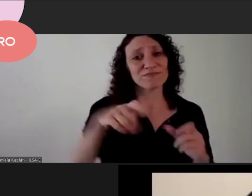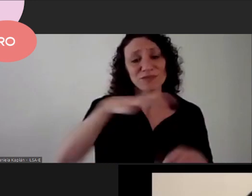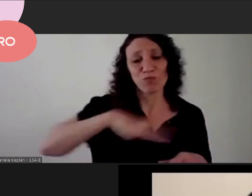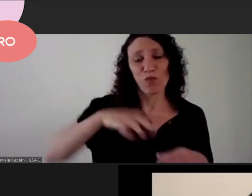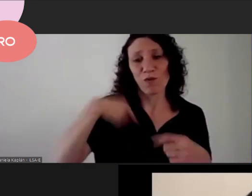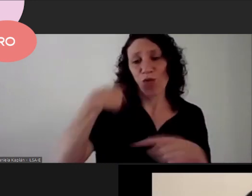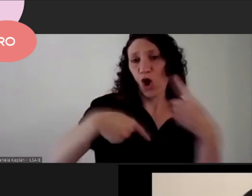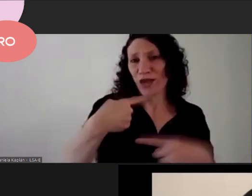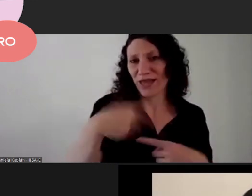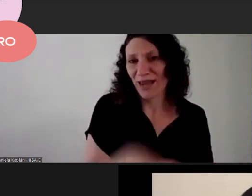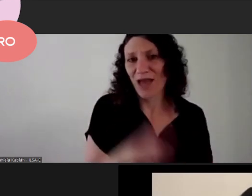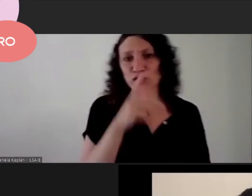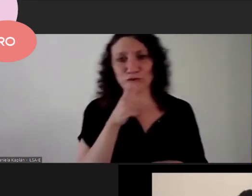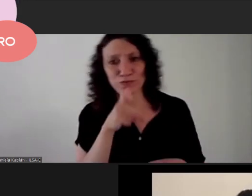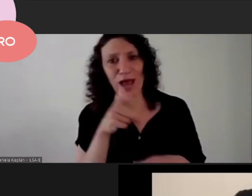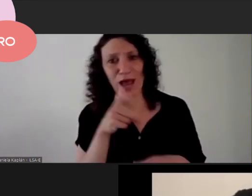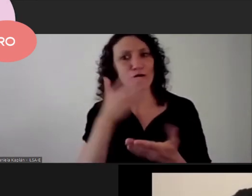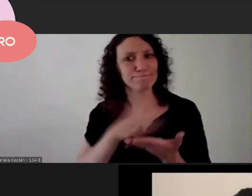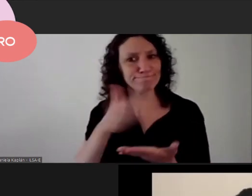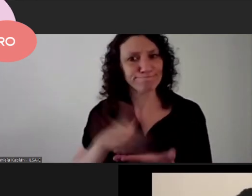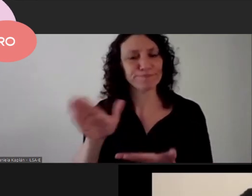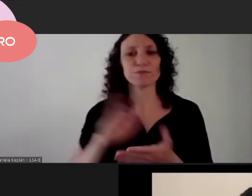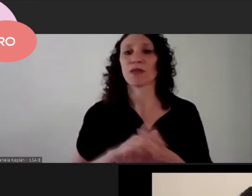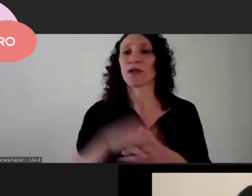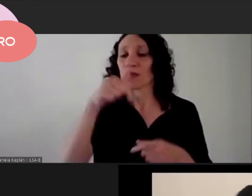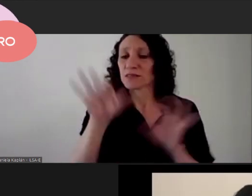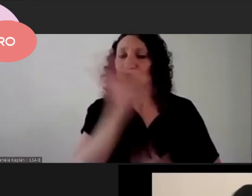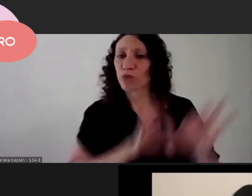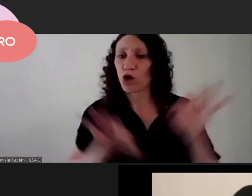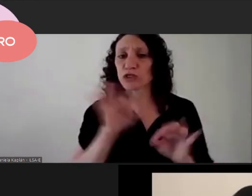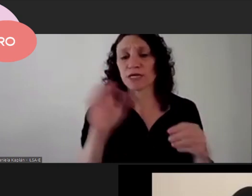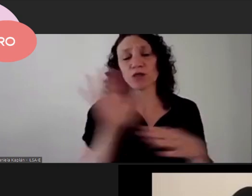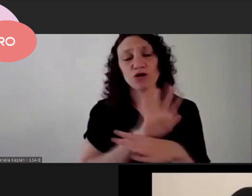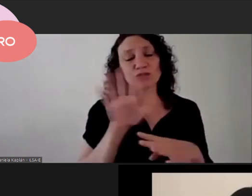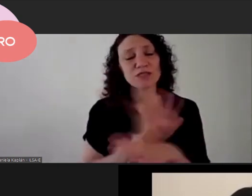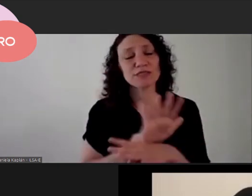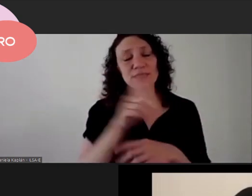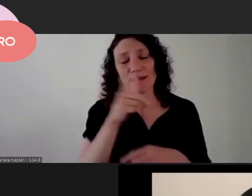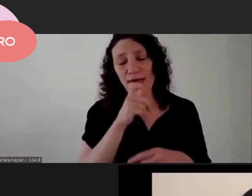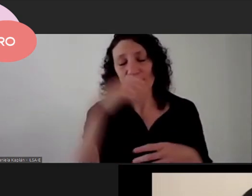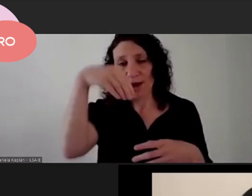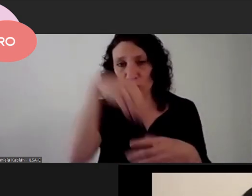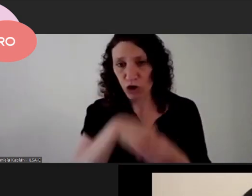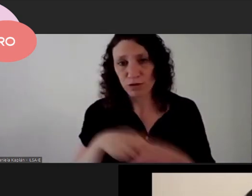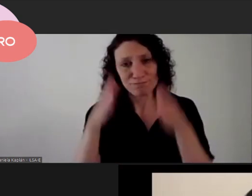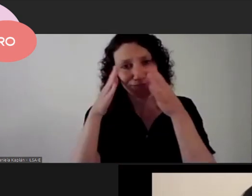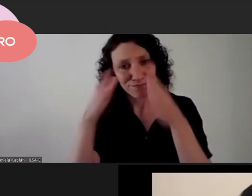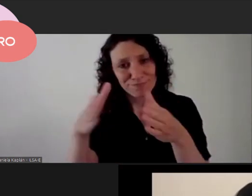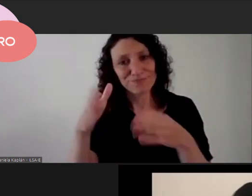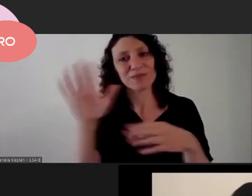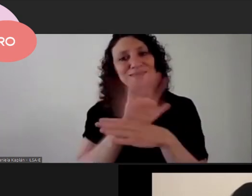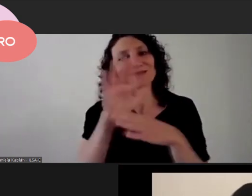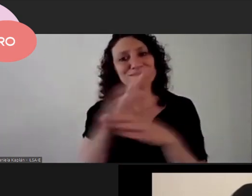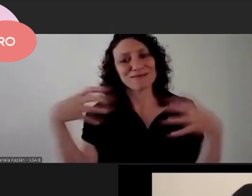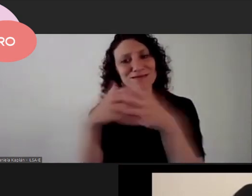and indigenous peoples in latin america experience in parallel she has the project cinema run focusing in